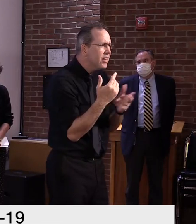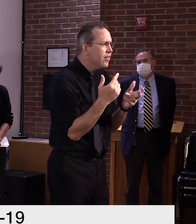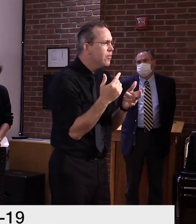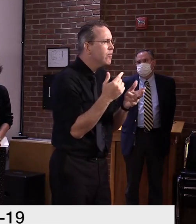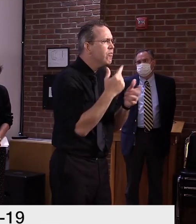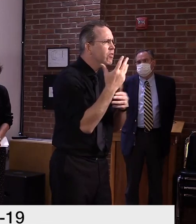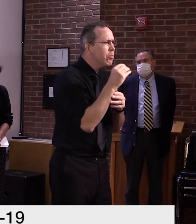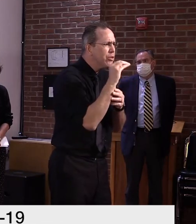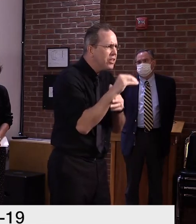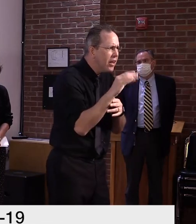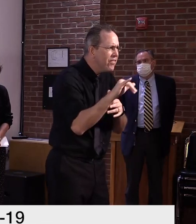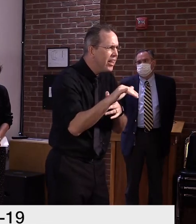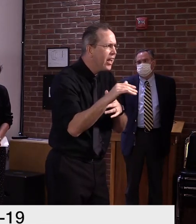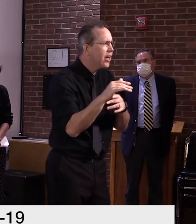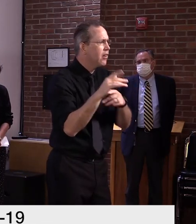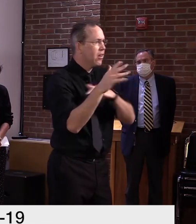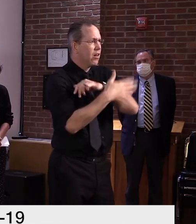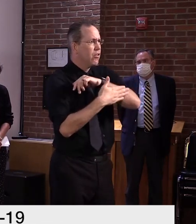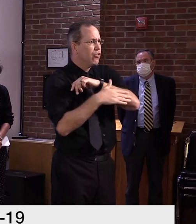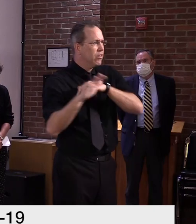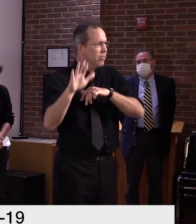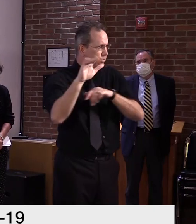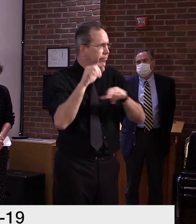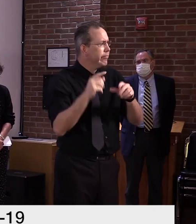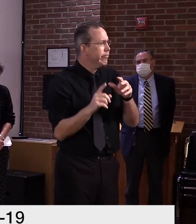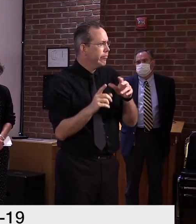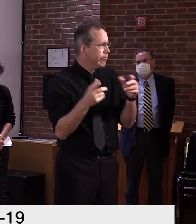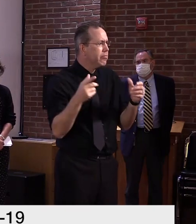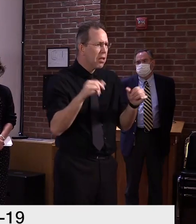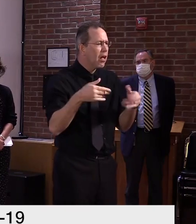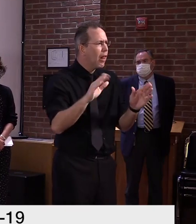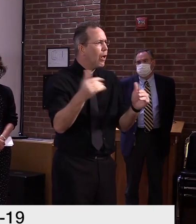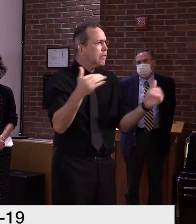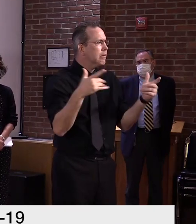-quarantine county or non-quarantine travel into Vermont today.